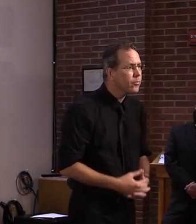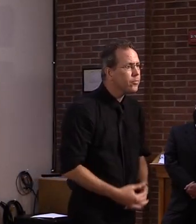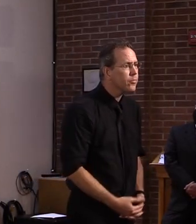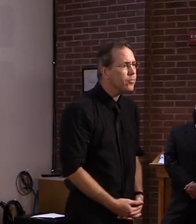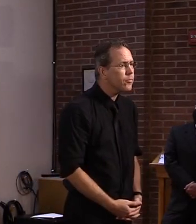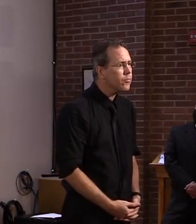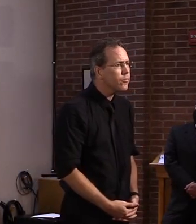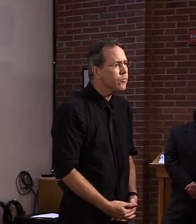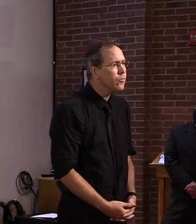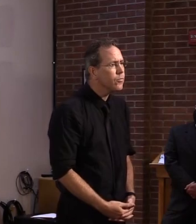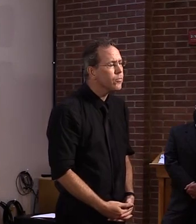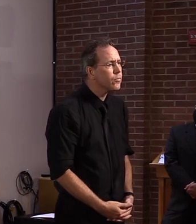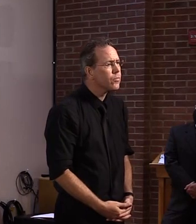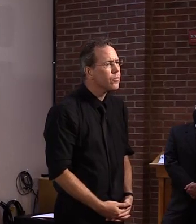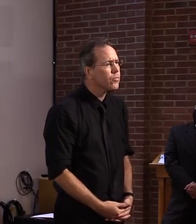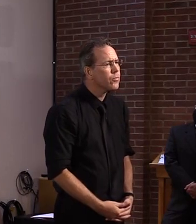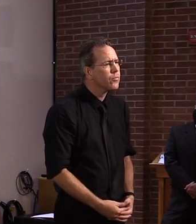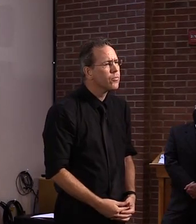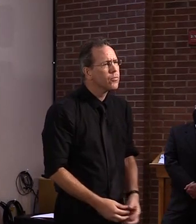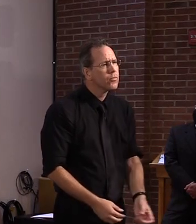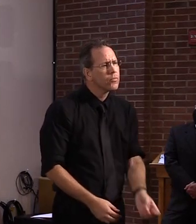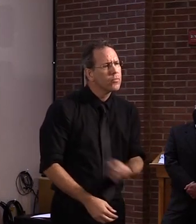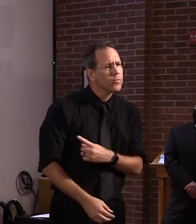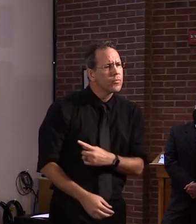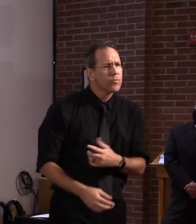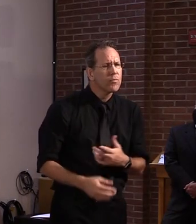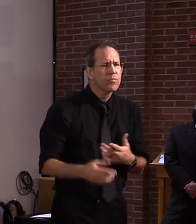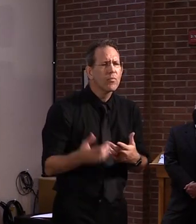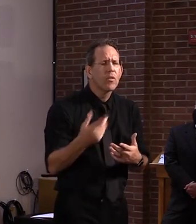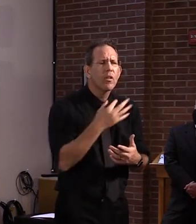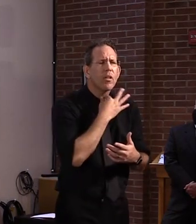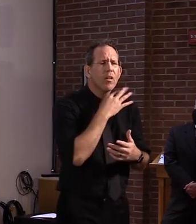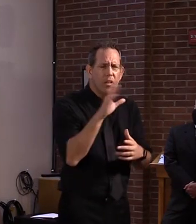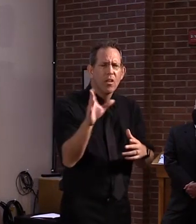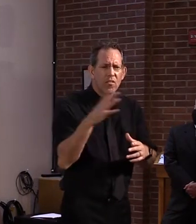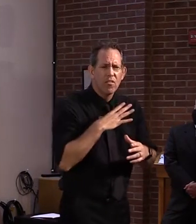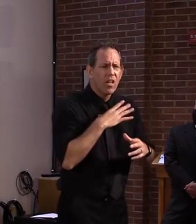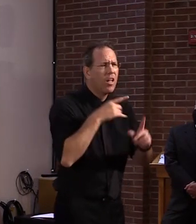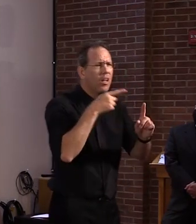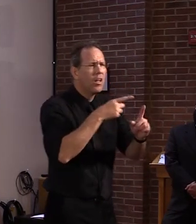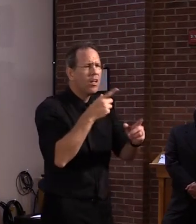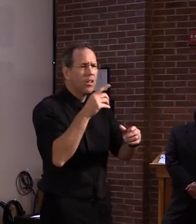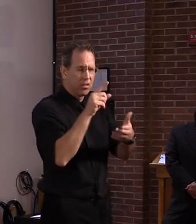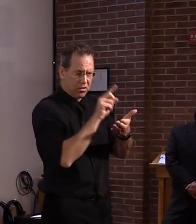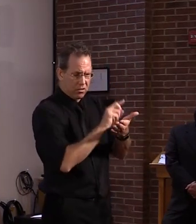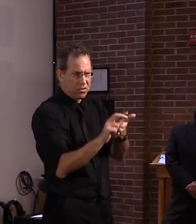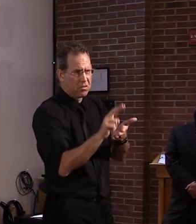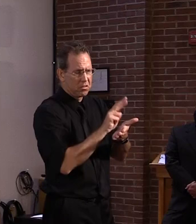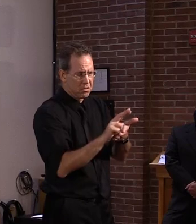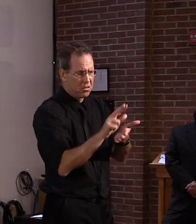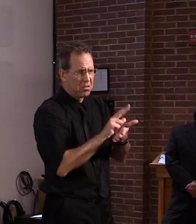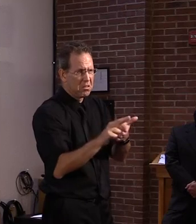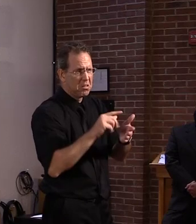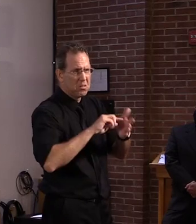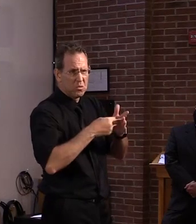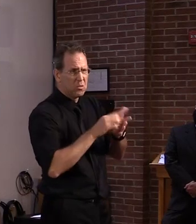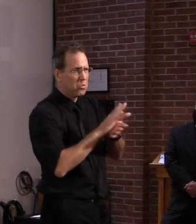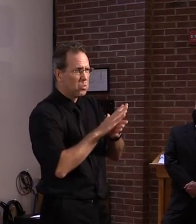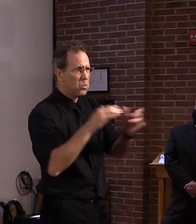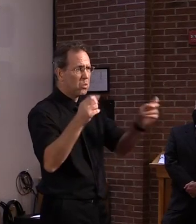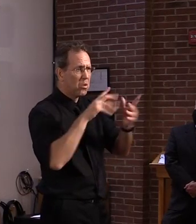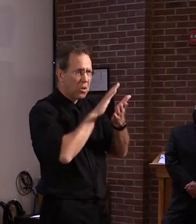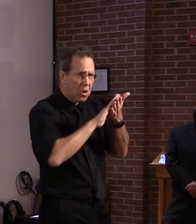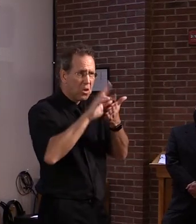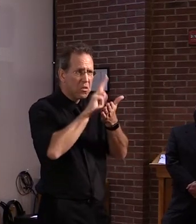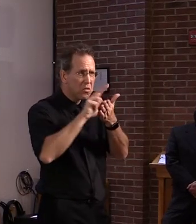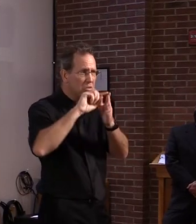are you going to be looking for in two or three weeks? Yeah, just like what we've, you know, what we did when we looked at protests, uh,